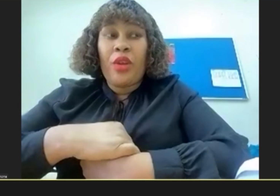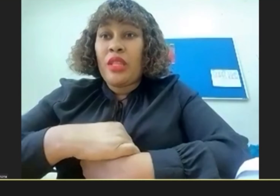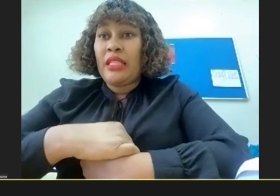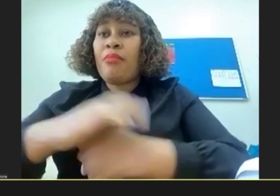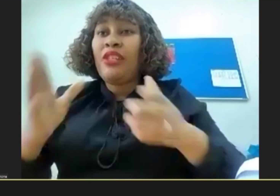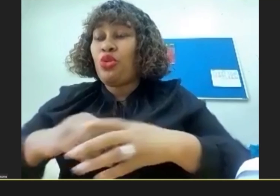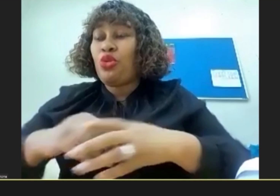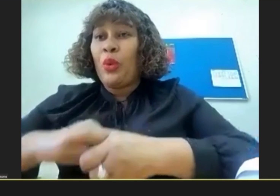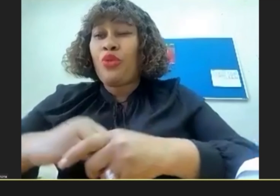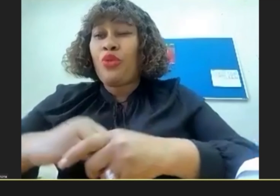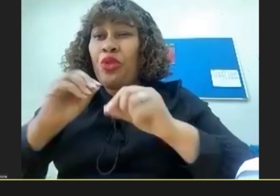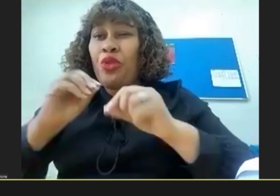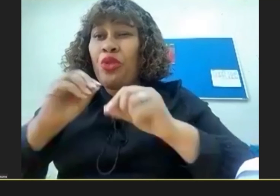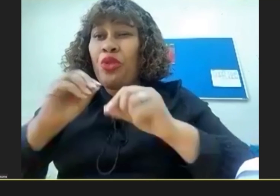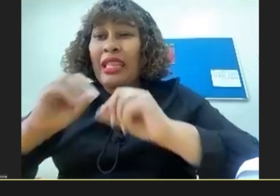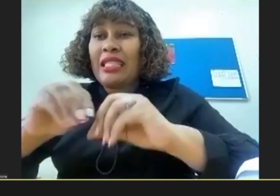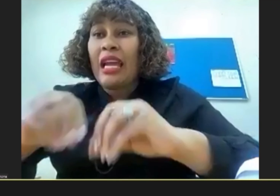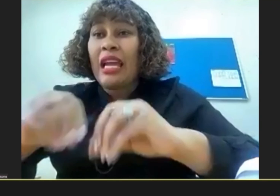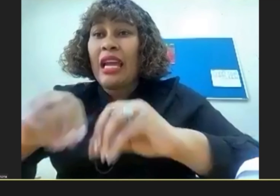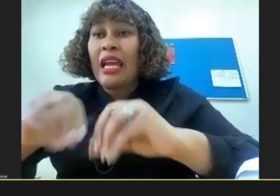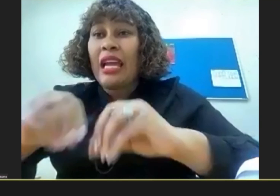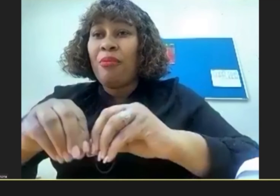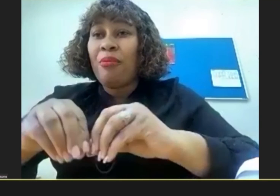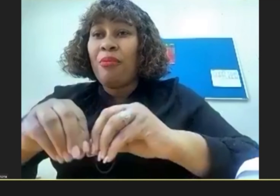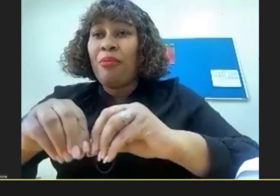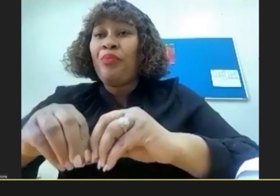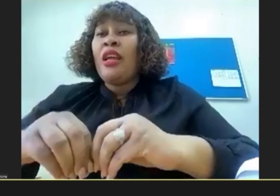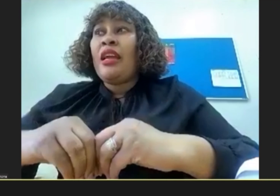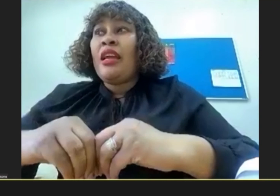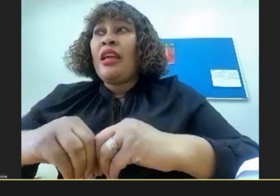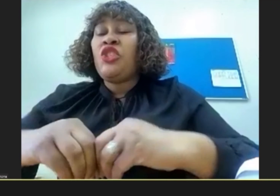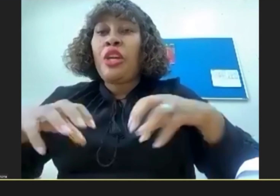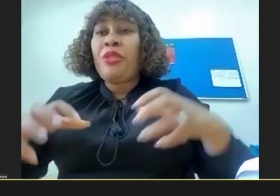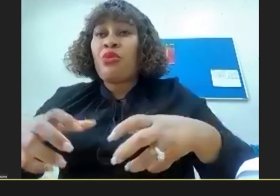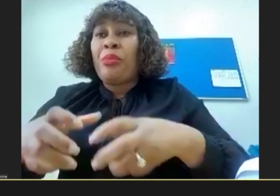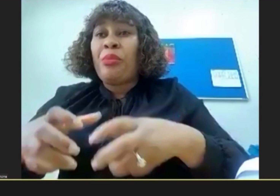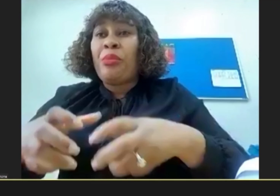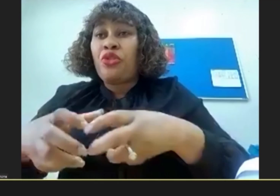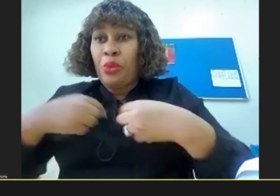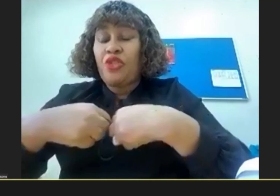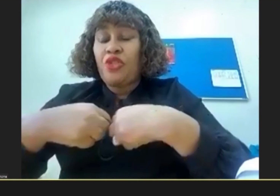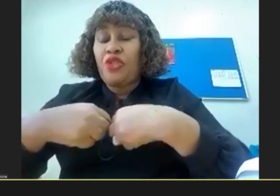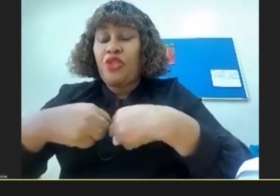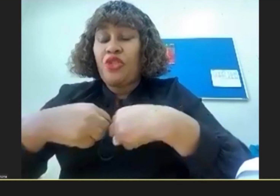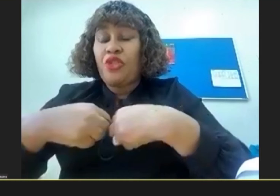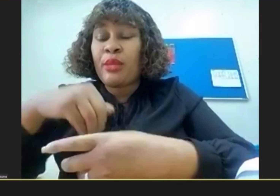you During that time Interpreters We were in training At that time We were in Johannesburg